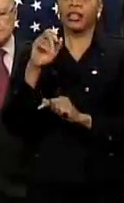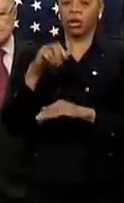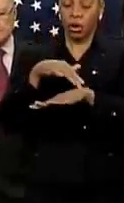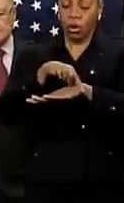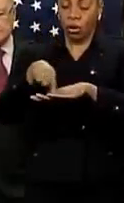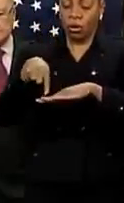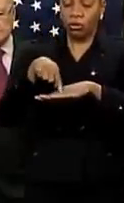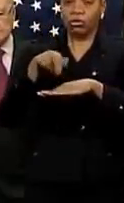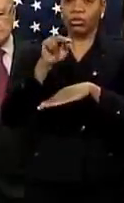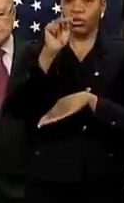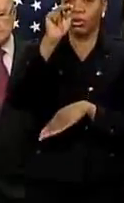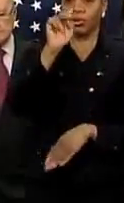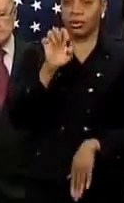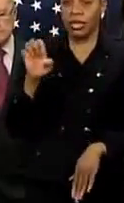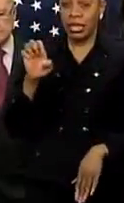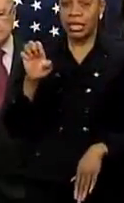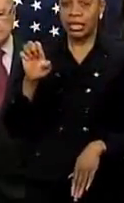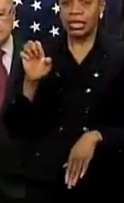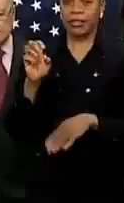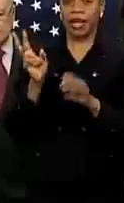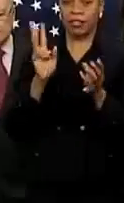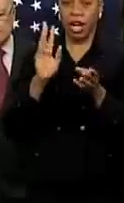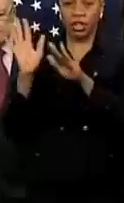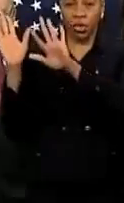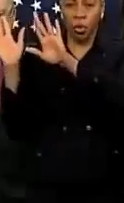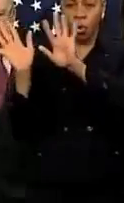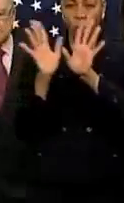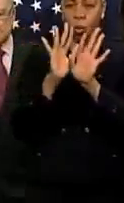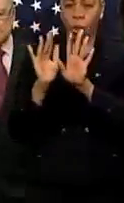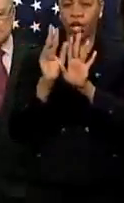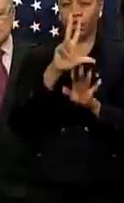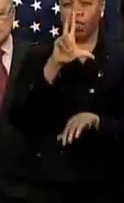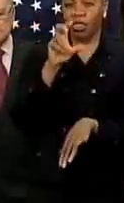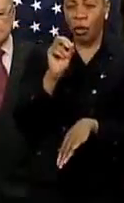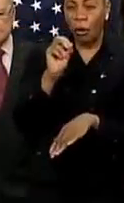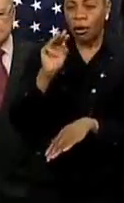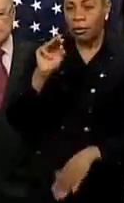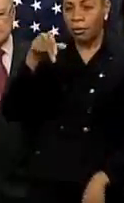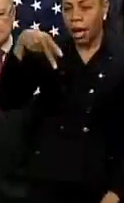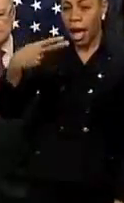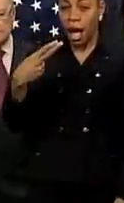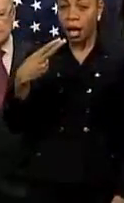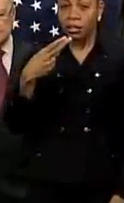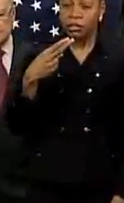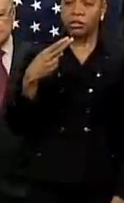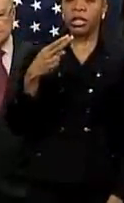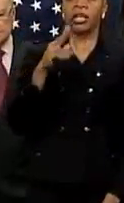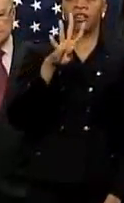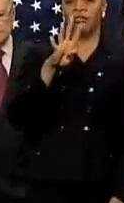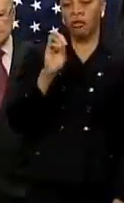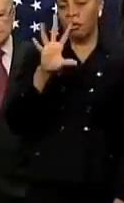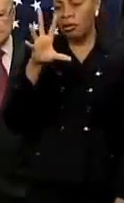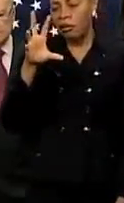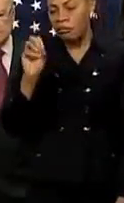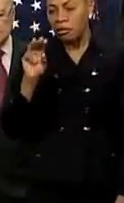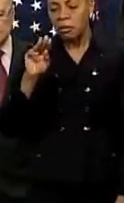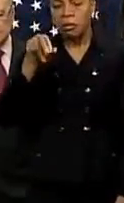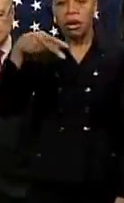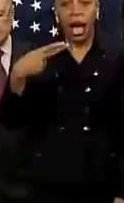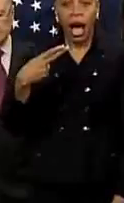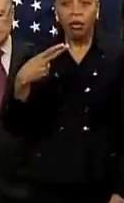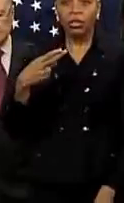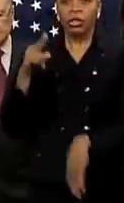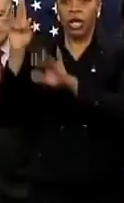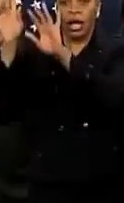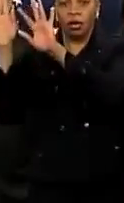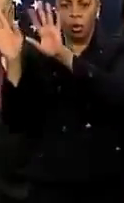we'll see sustained winds of 10 to 30 miles an hour, gusts up to 40 or 50 miles an hour. And this combination of snow